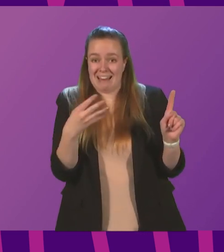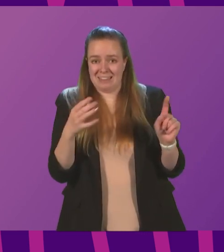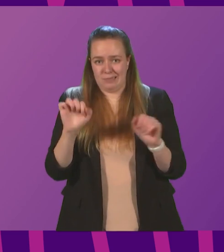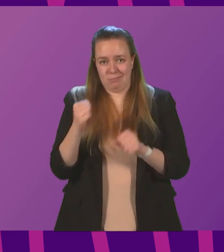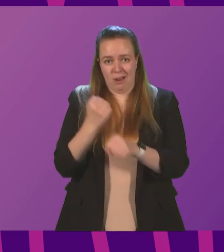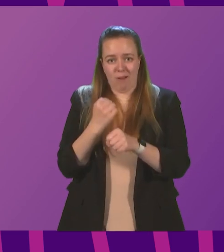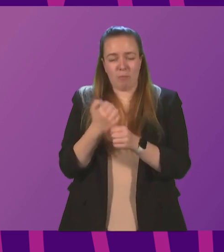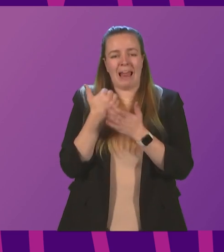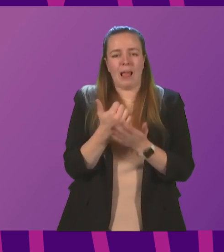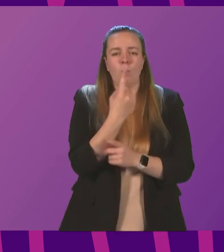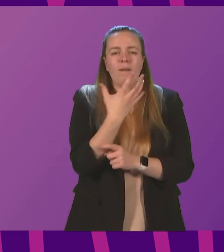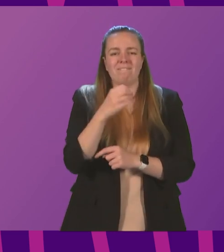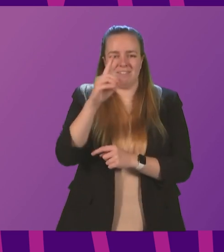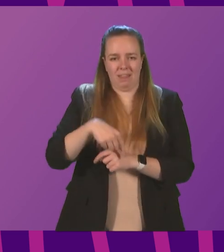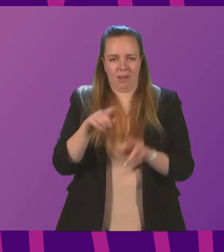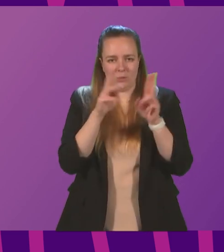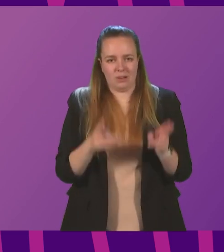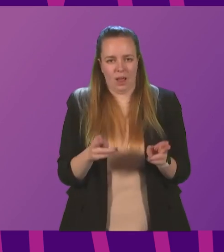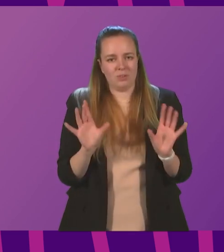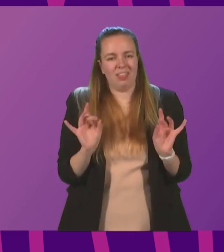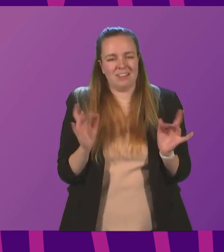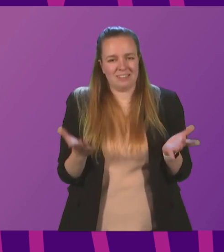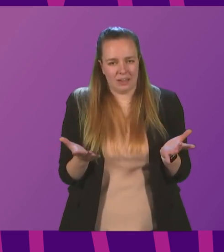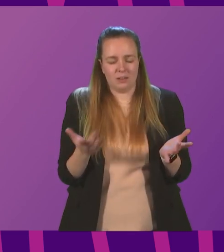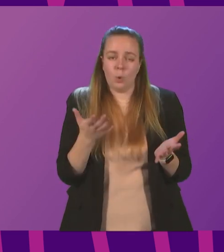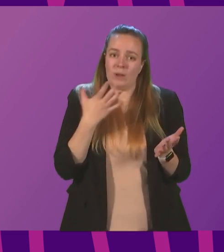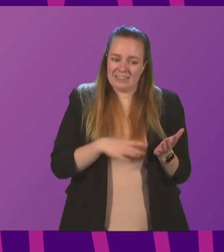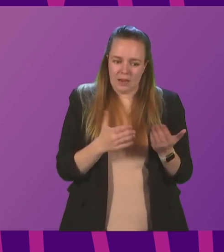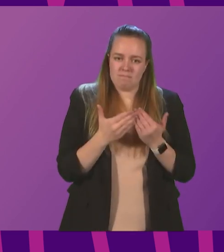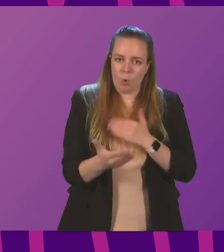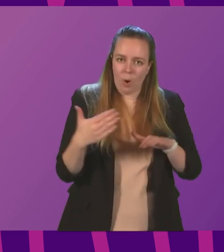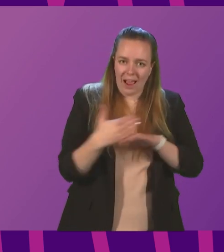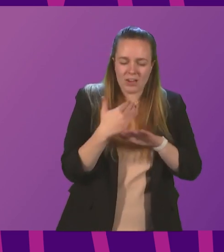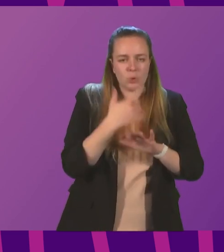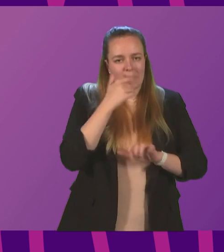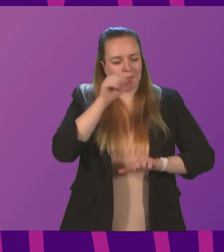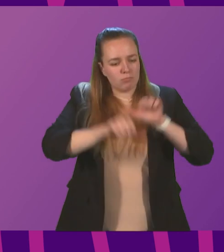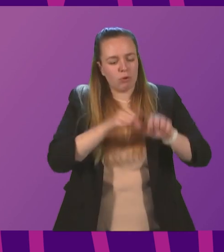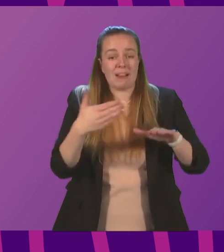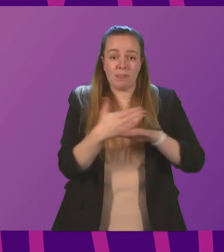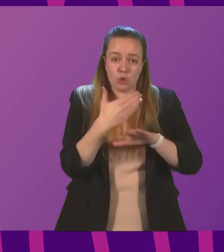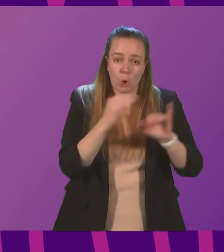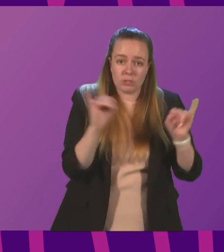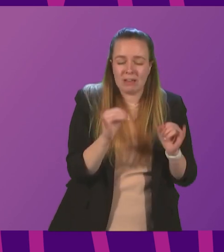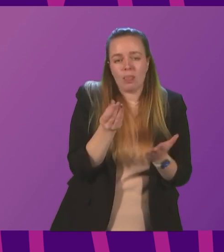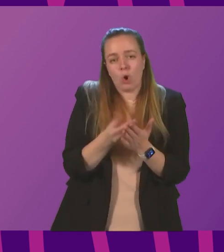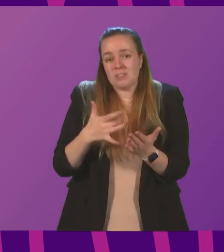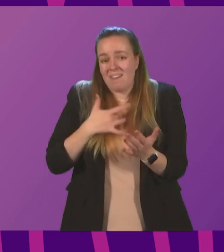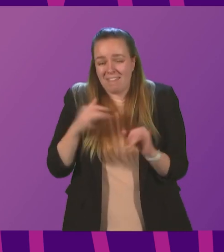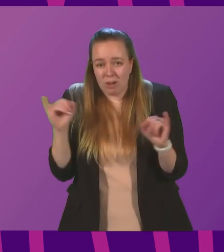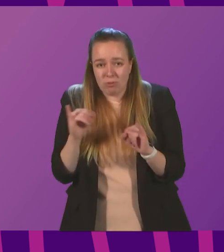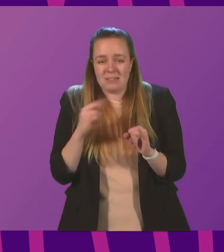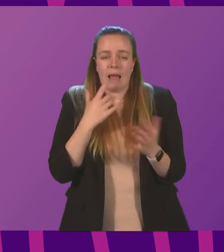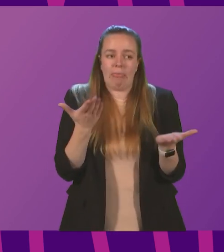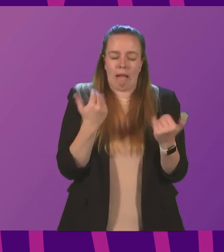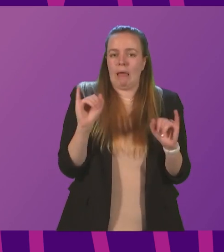helped 150,000 households. With serious action, we can make progress in the jobs crisis, the cost of living crisis and